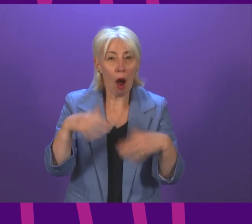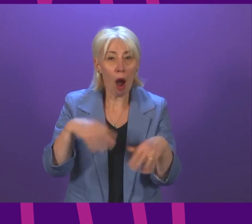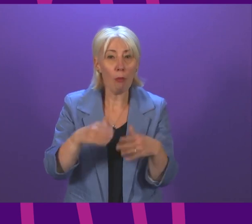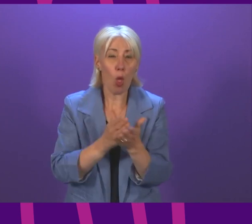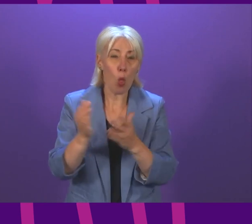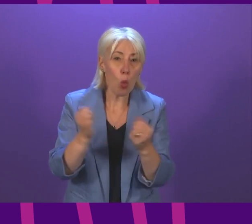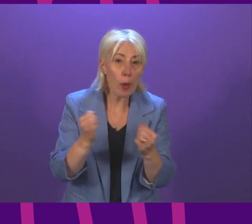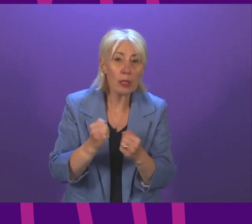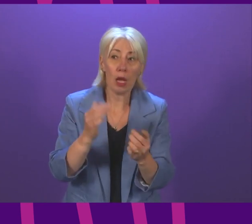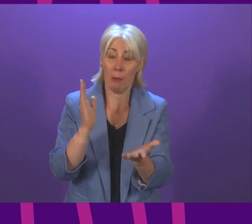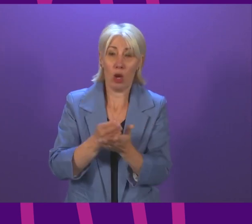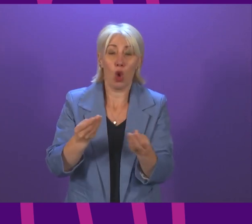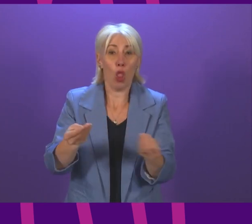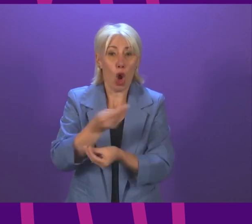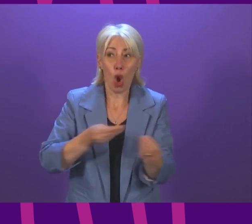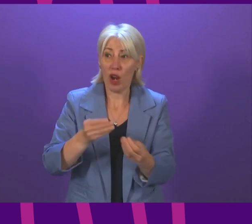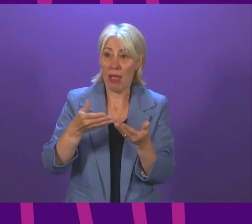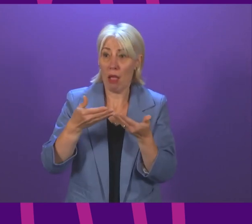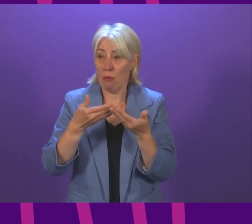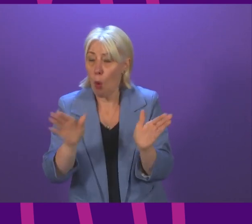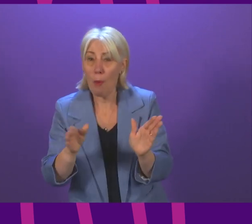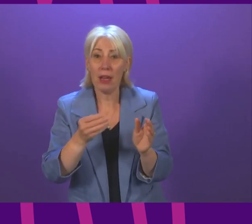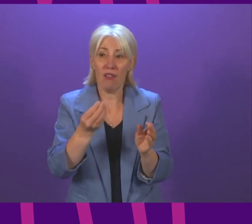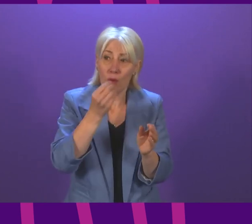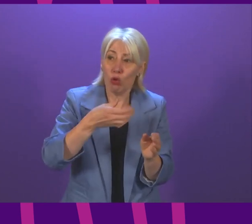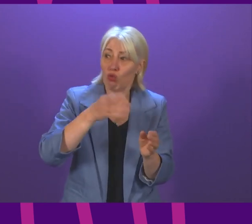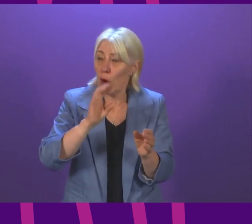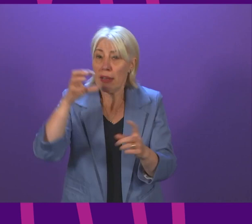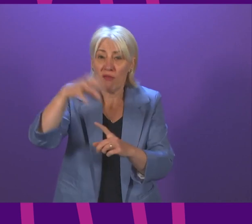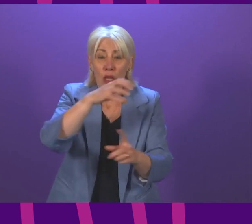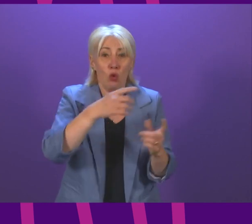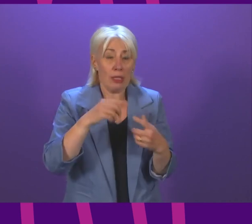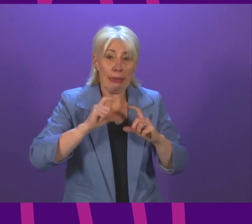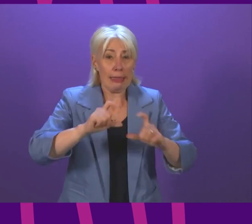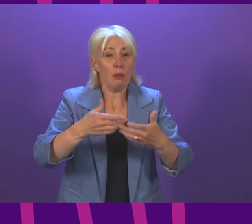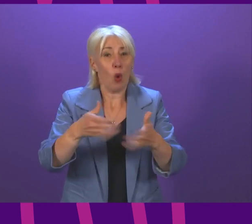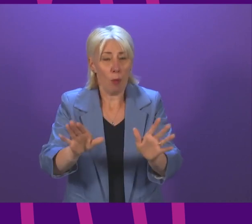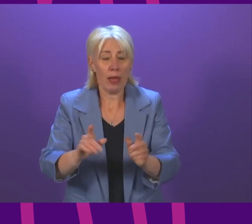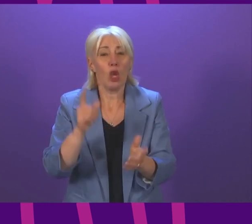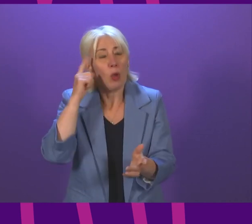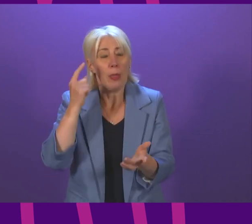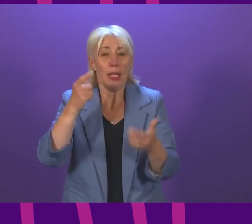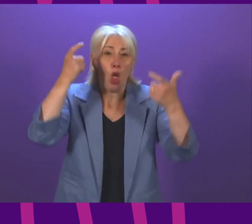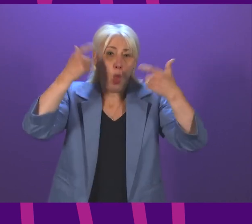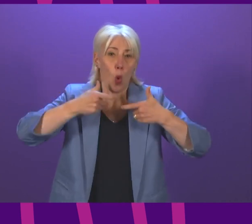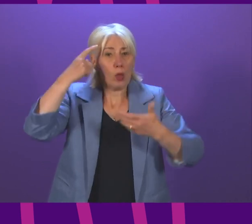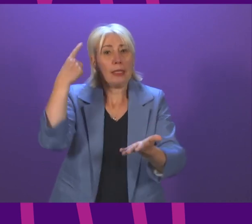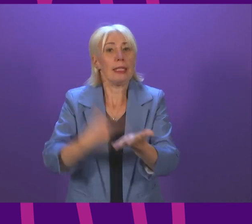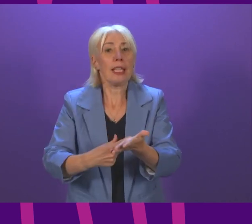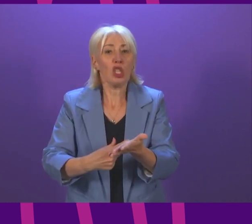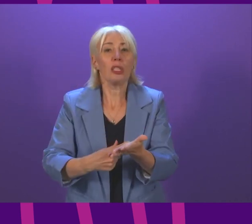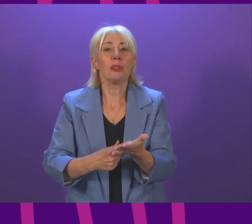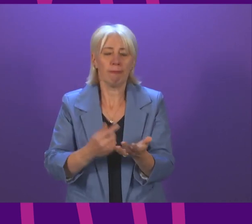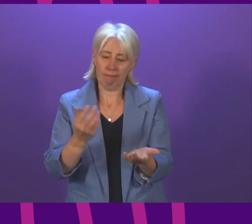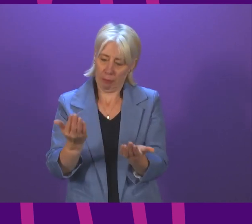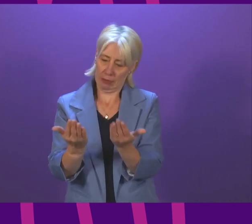open, fully functioning and fully trading. And the judgment from the court this morning, I think, recognises both those reasons